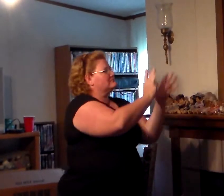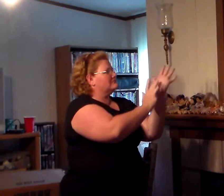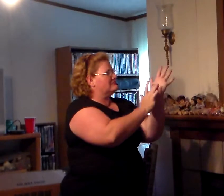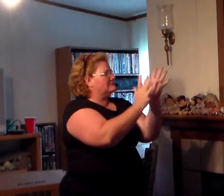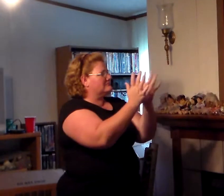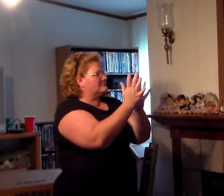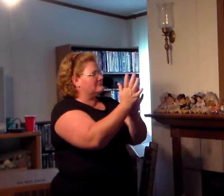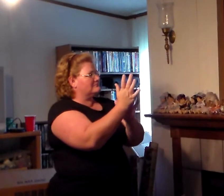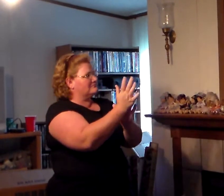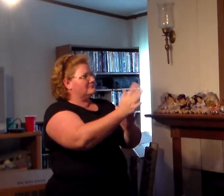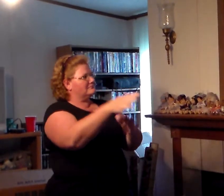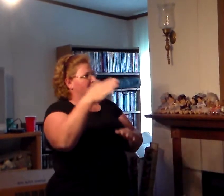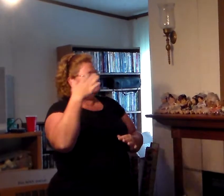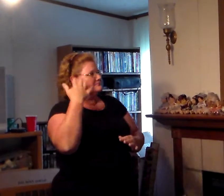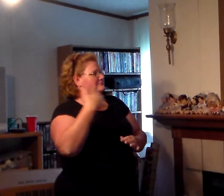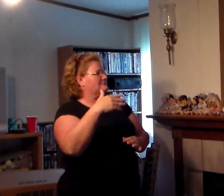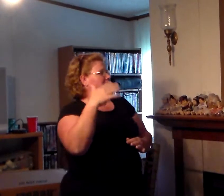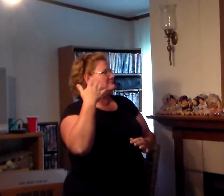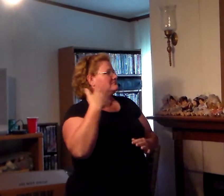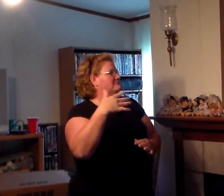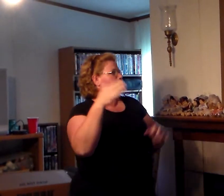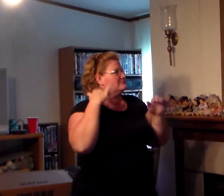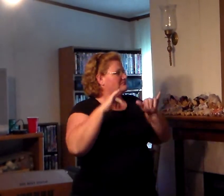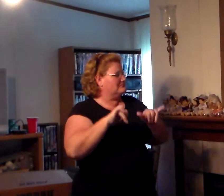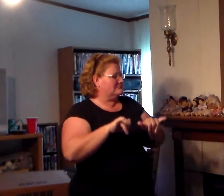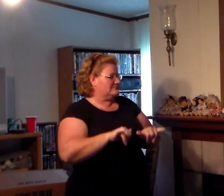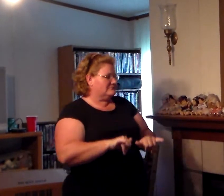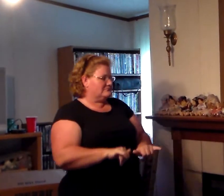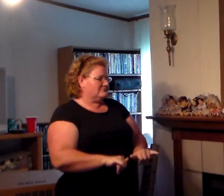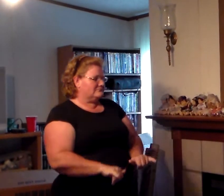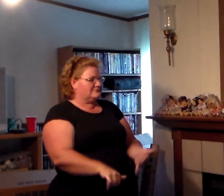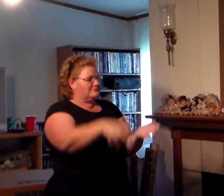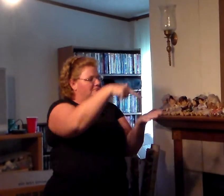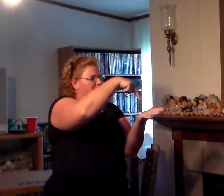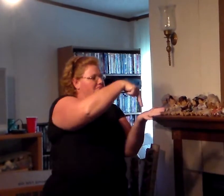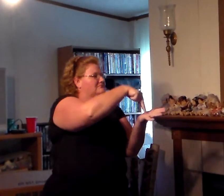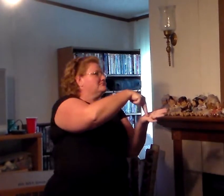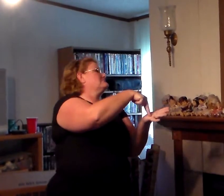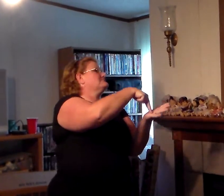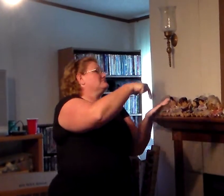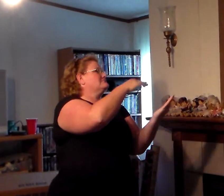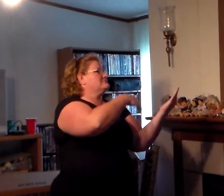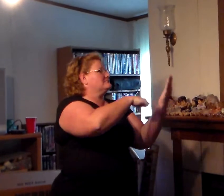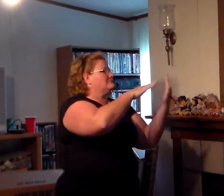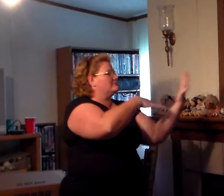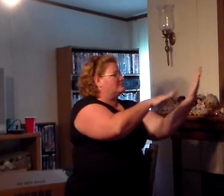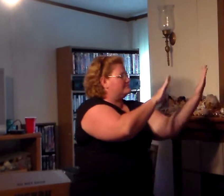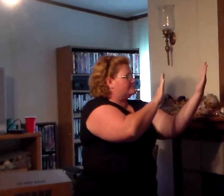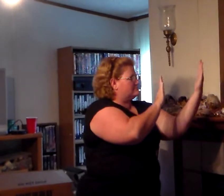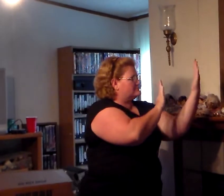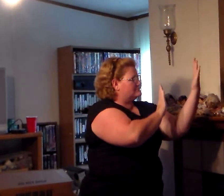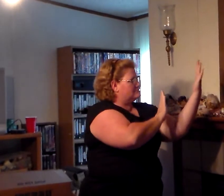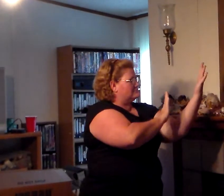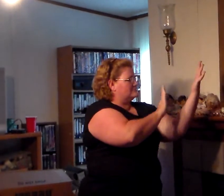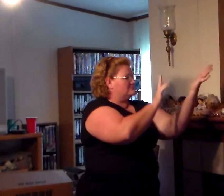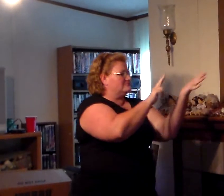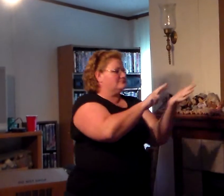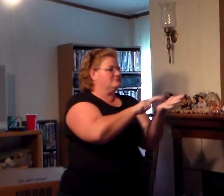Jesus? Or in awe of you be still Will I stand in your presence? Or to my